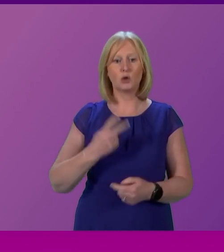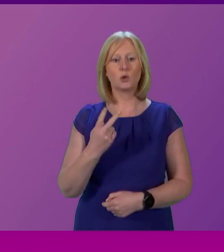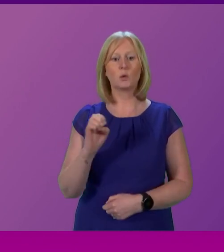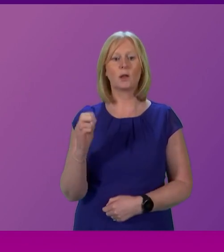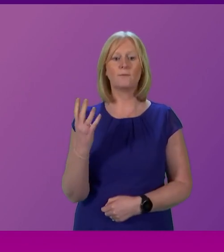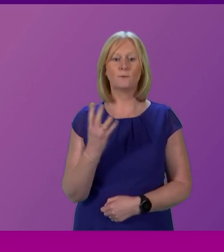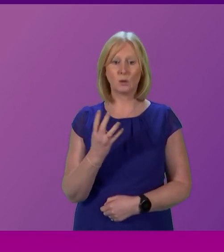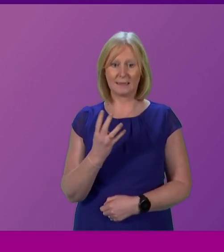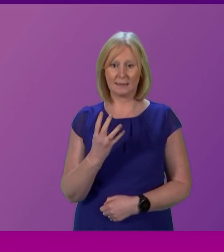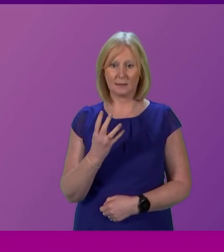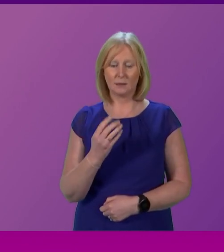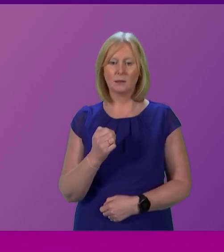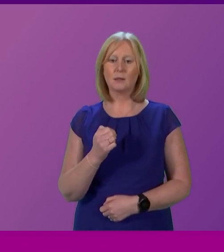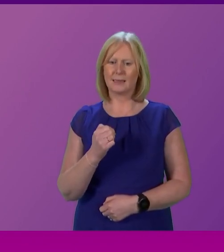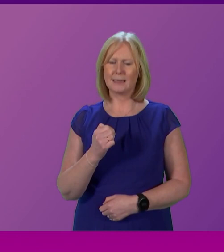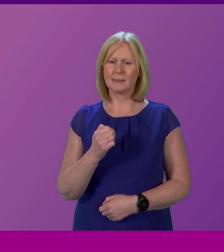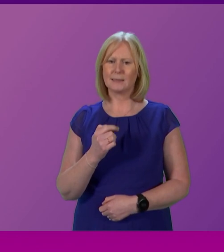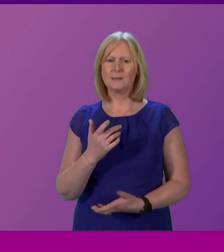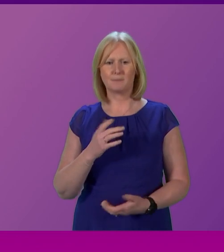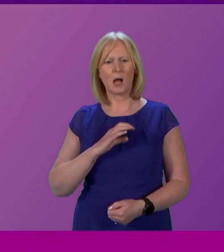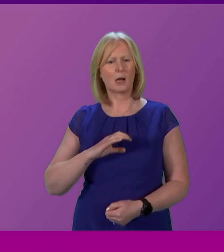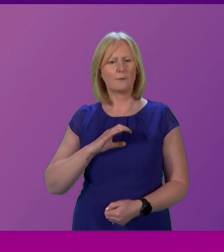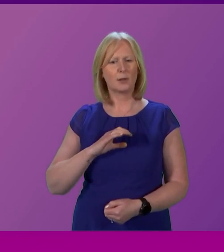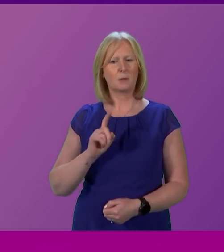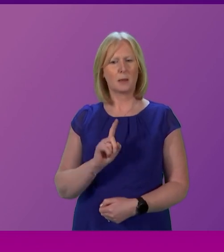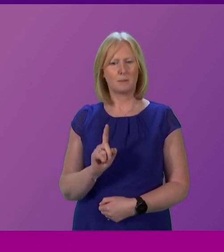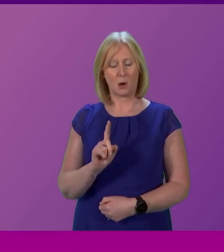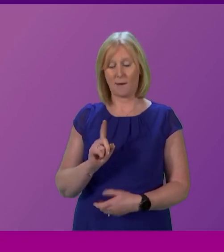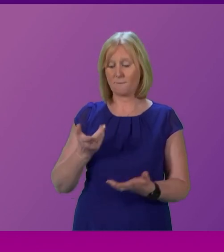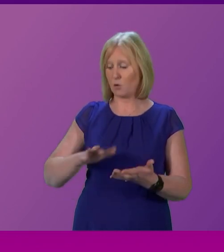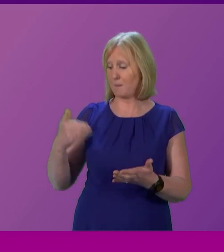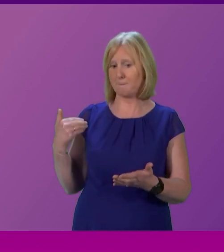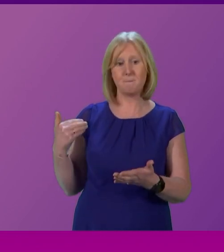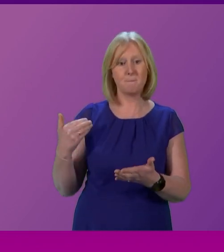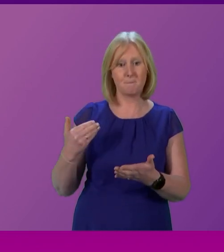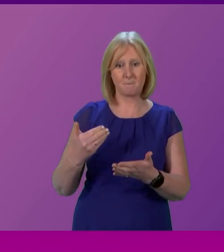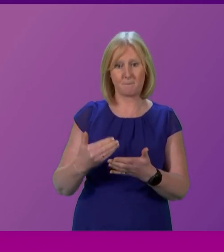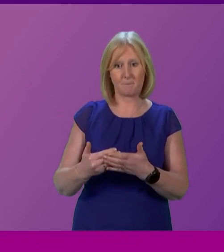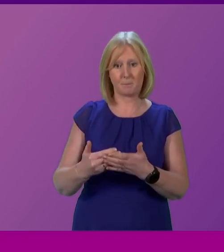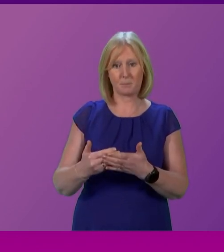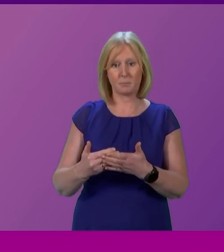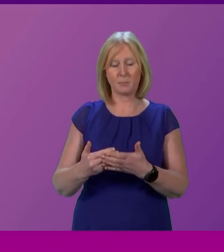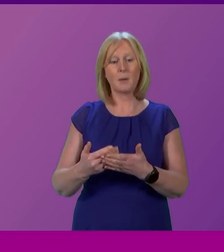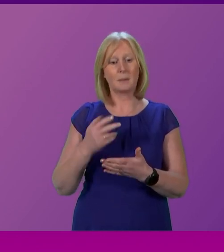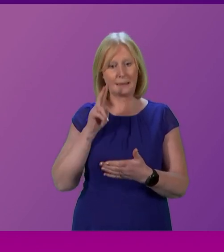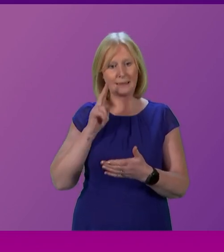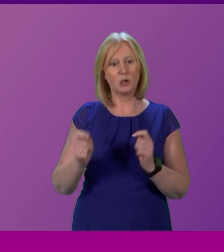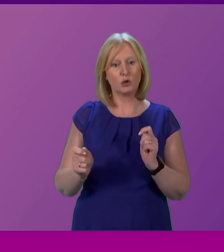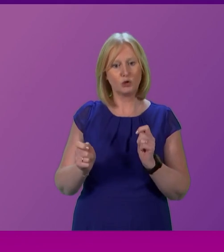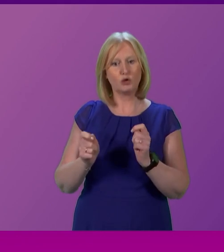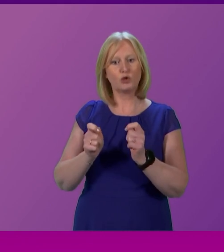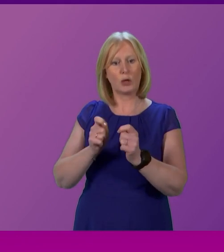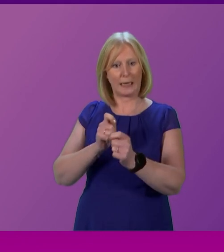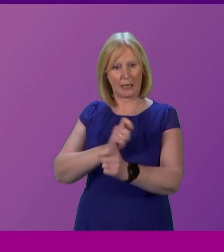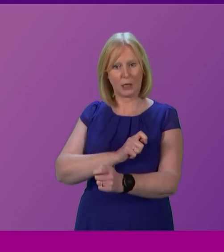That is uncomfortable. That is uncomfortable. And since then, as I said in the opening comments I made, we have seen a change to the devolution